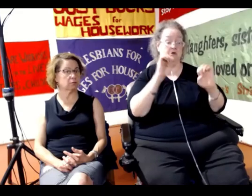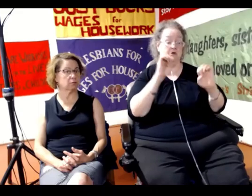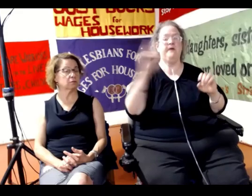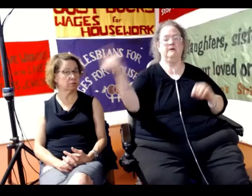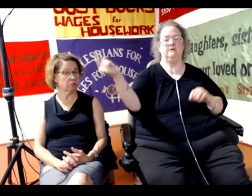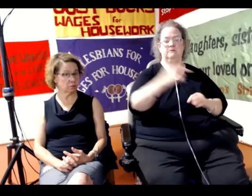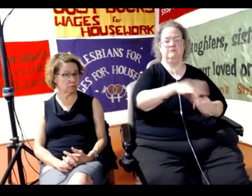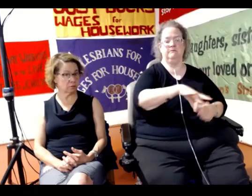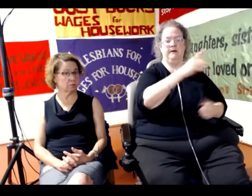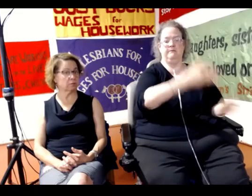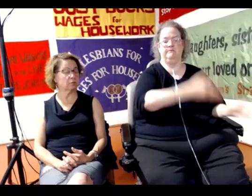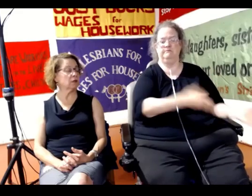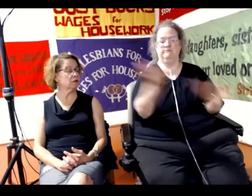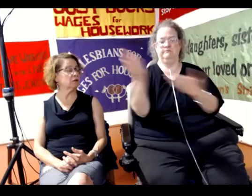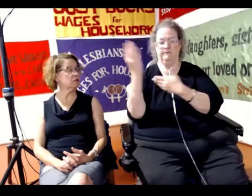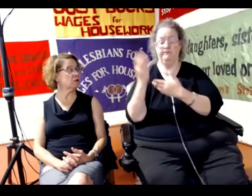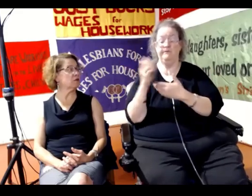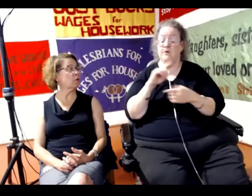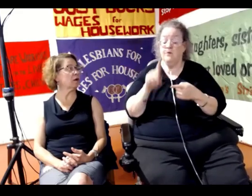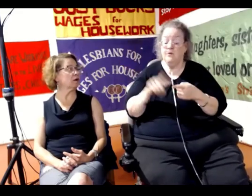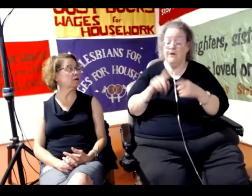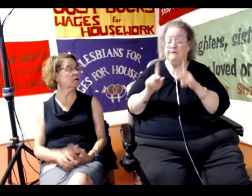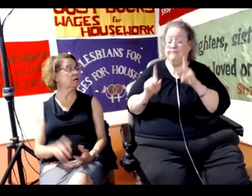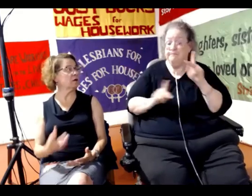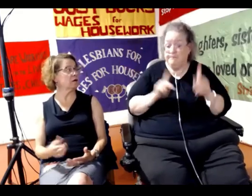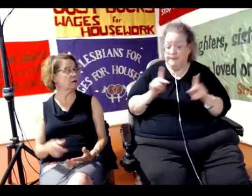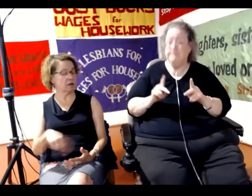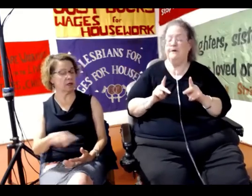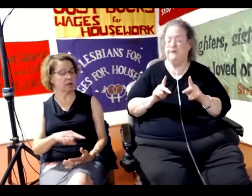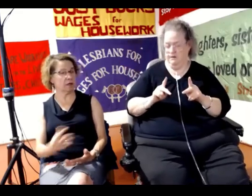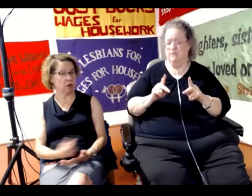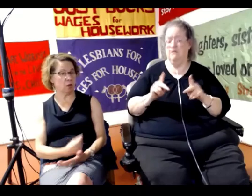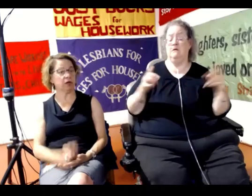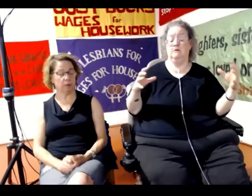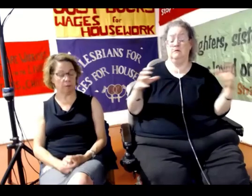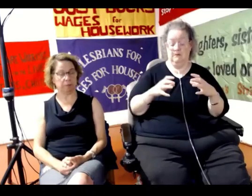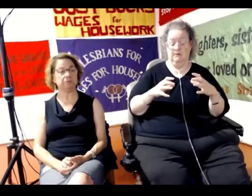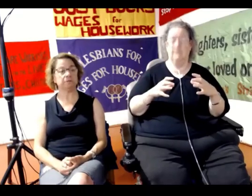So, when people come together and act, they can win.